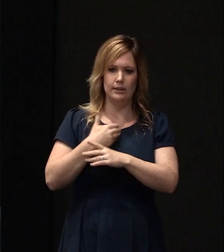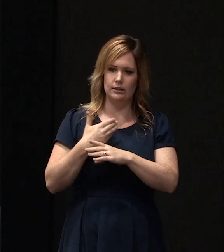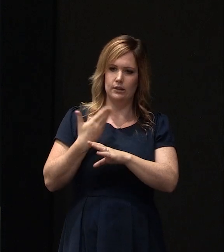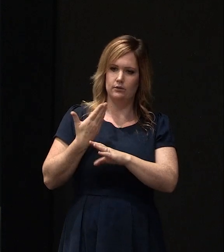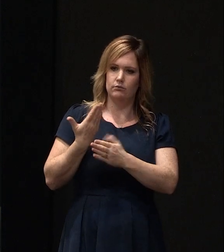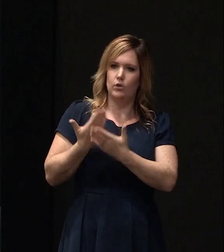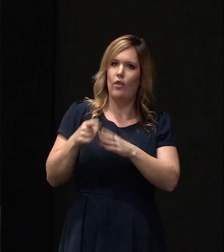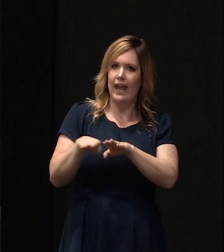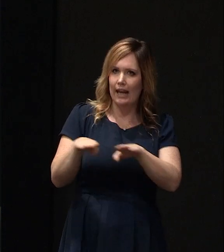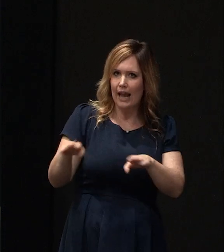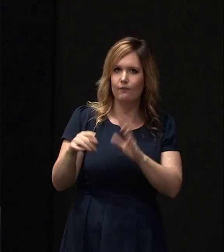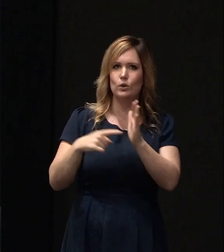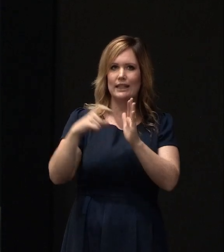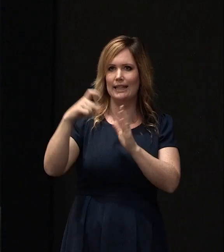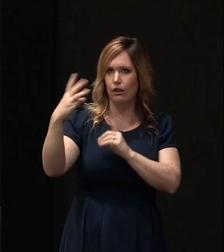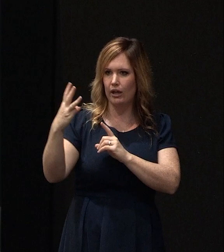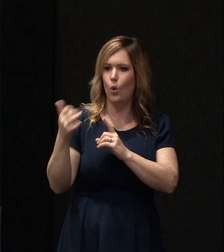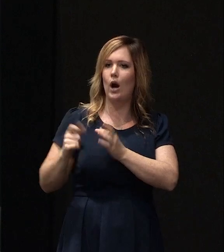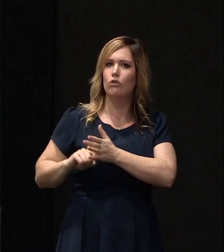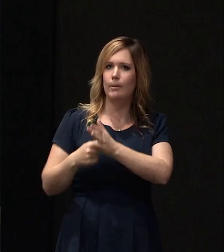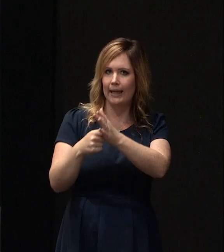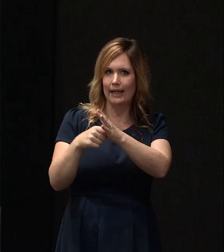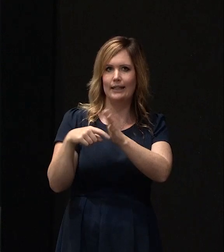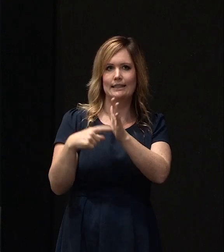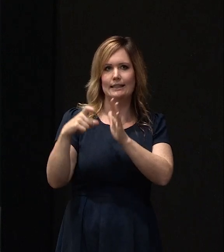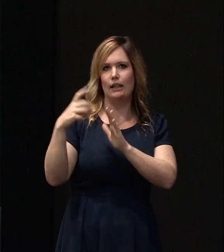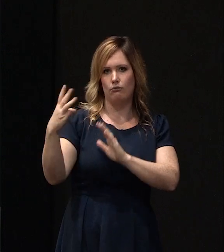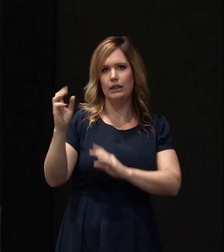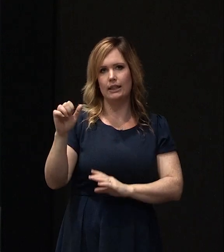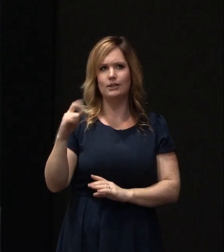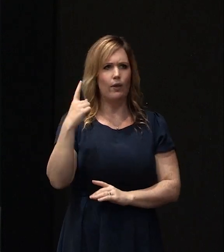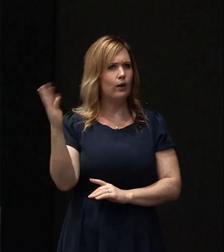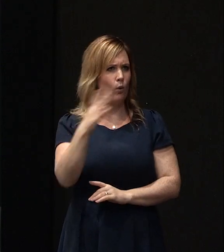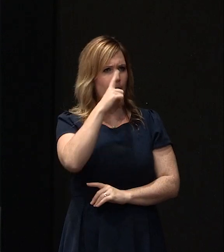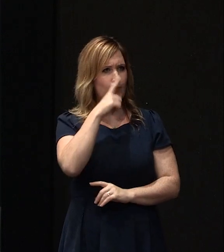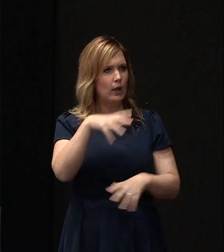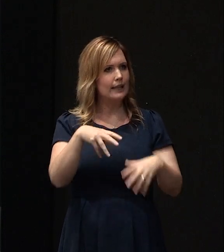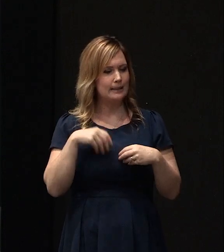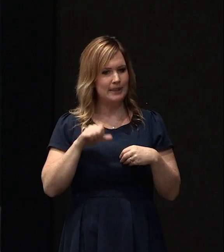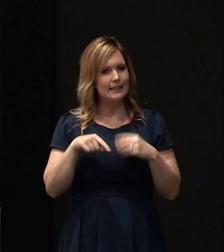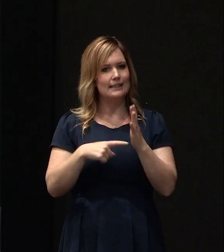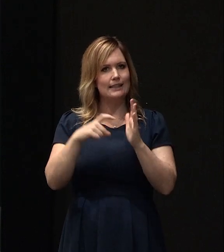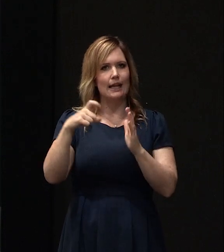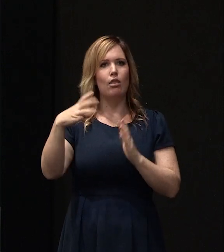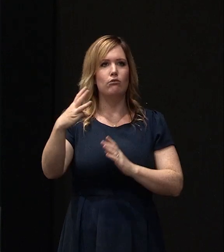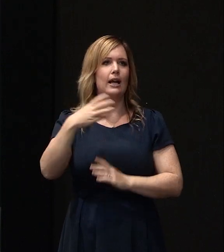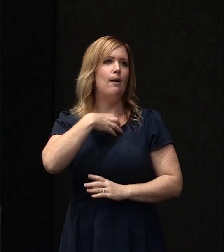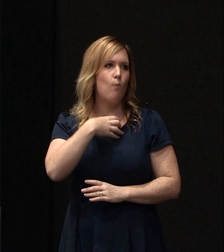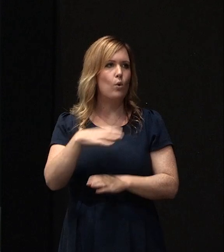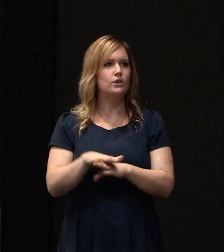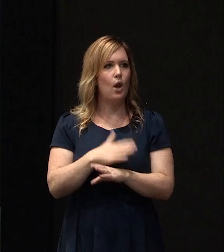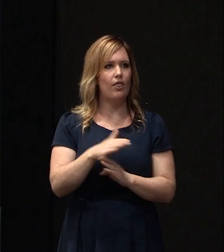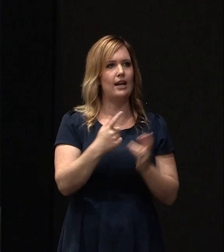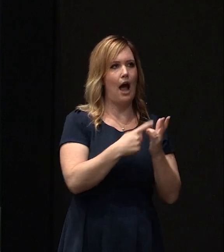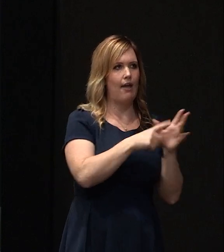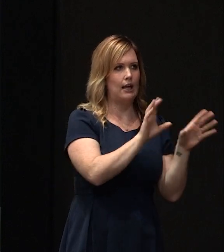build in TC3 or to repair even in TC3. So I think, you know, everyone would accept that it's clearly slowed things down. In terms of the way